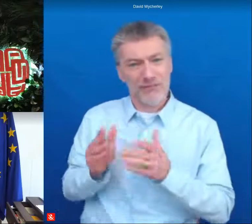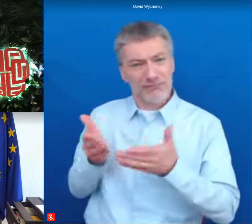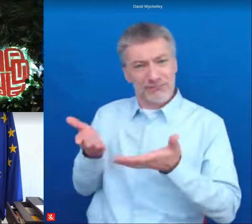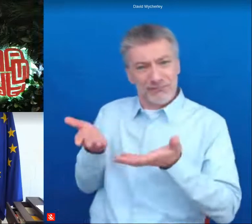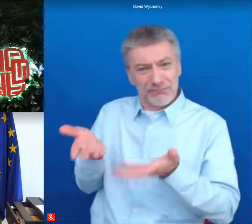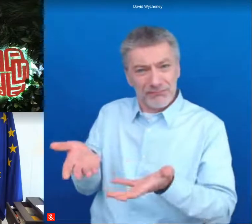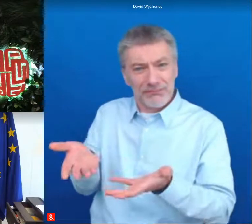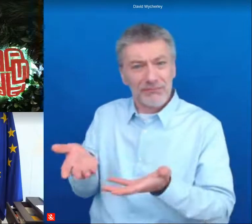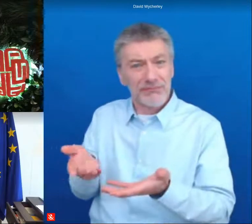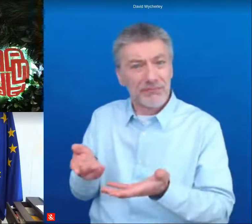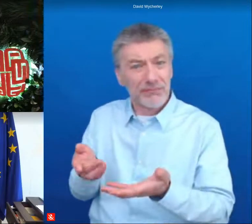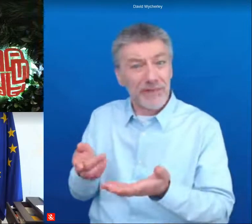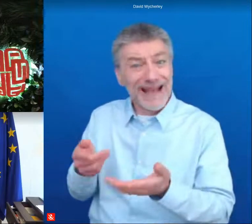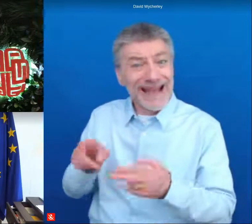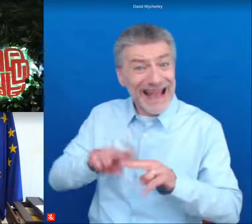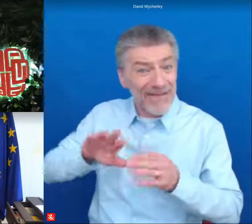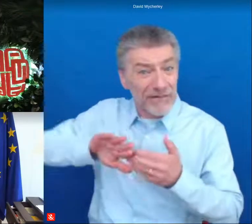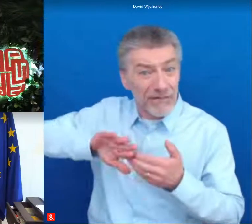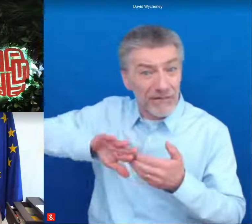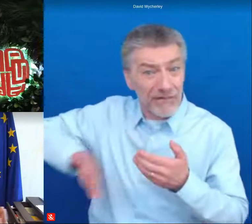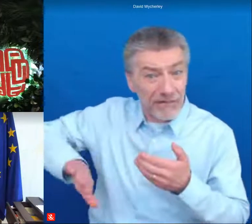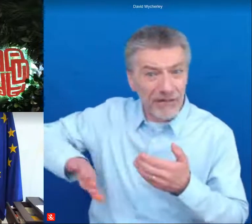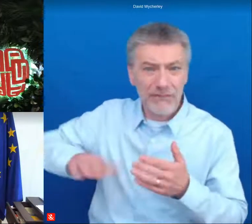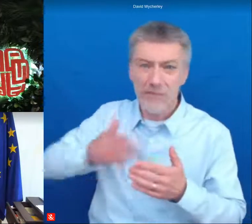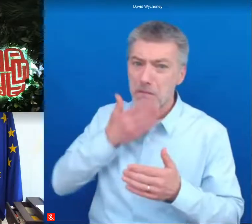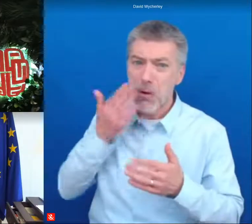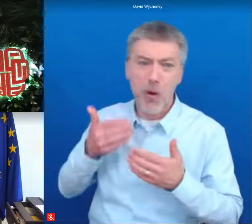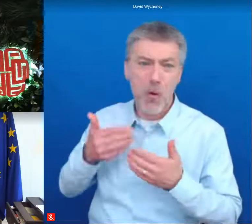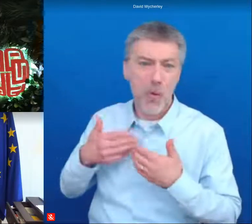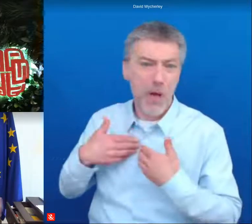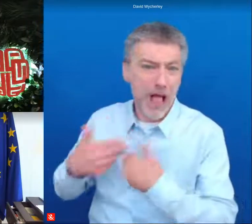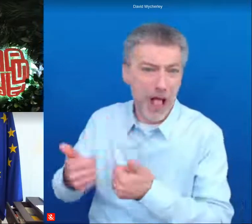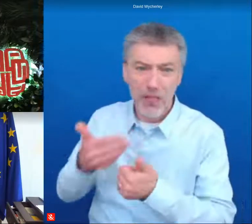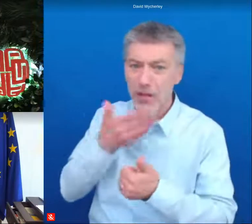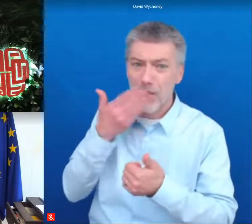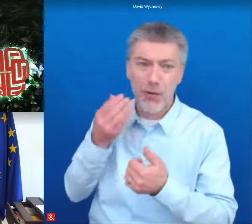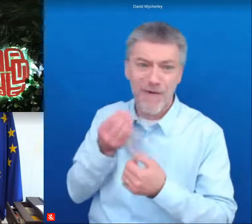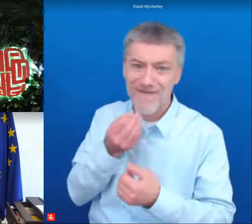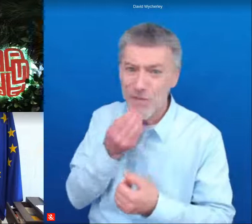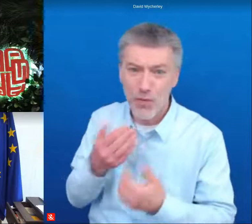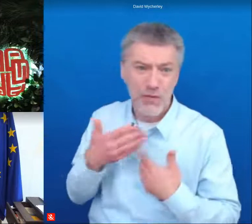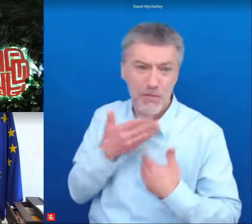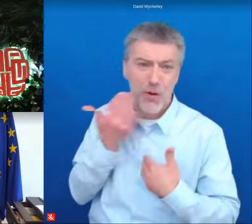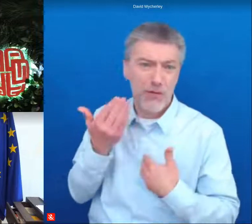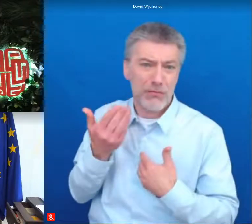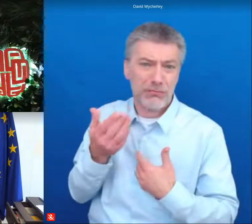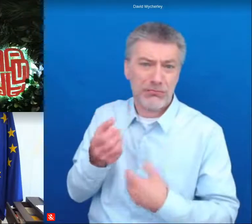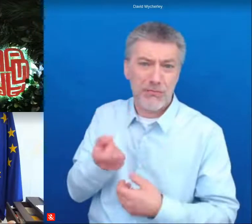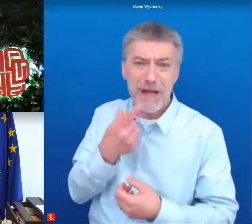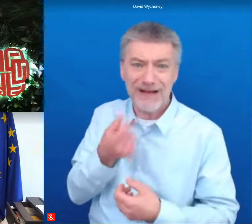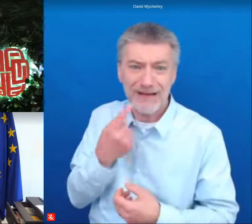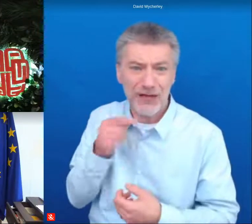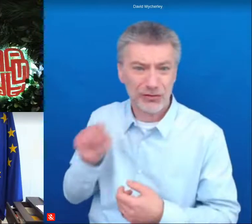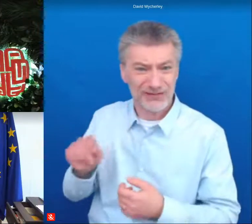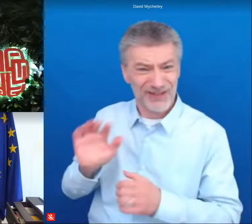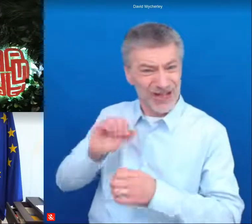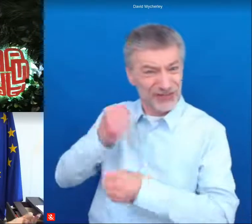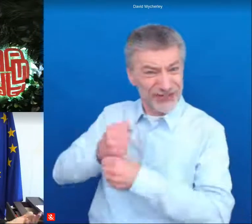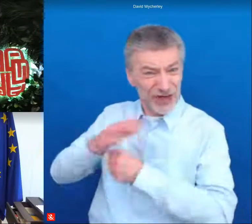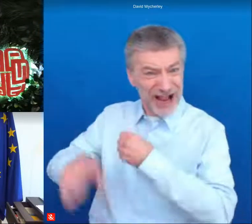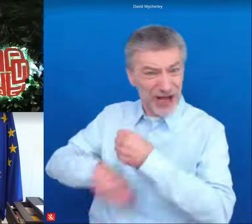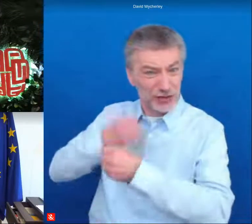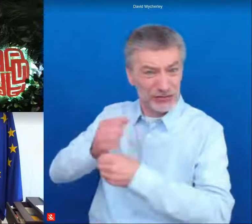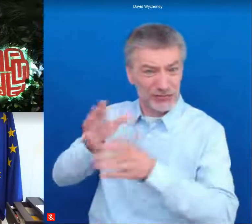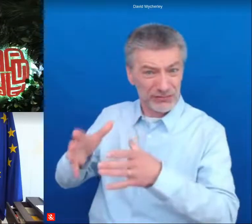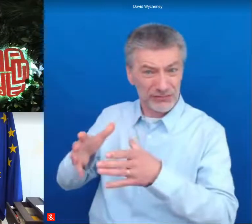they are excluded from health system from appropriate food from education it is a whole generation that